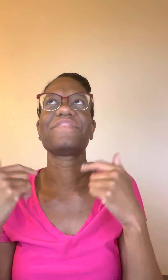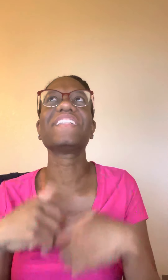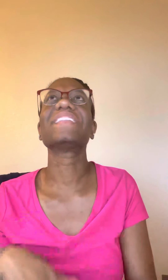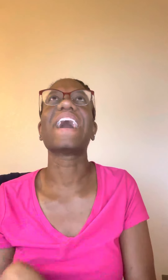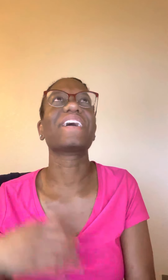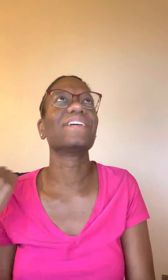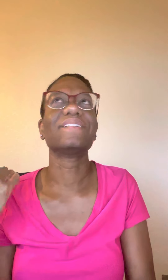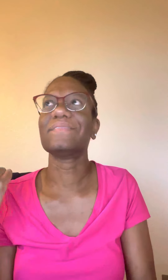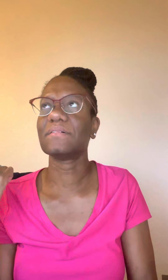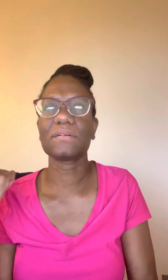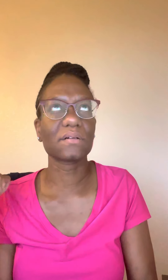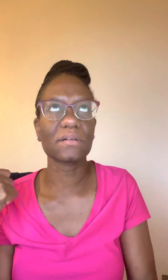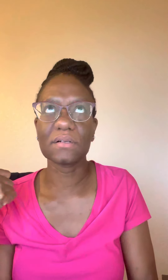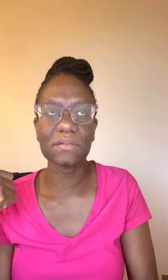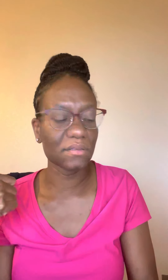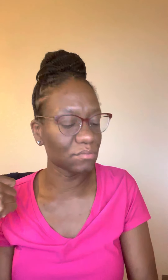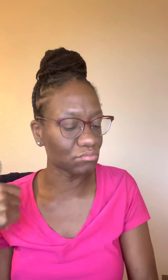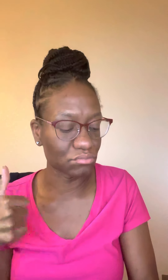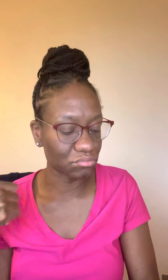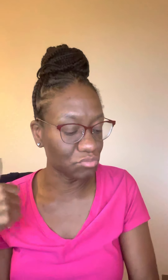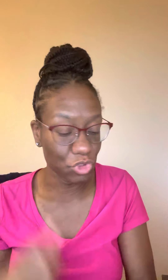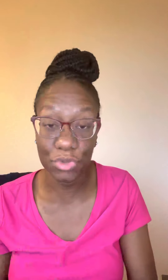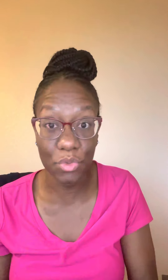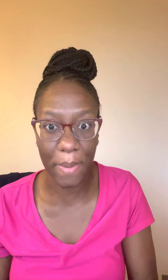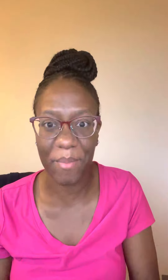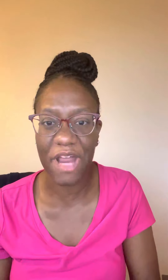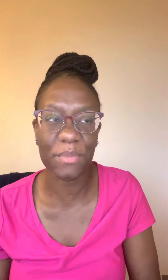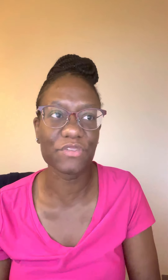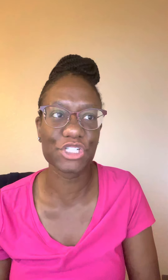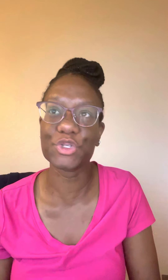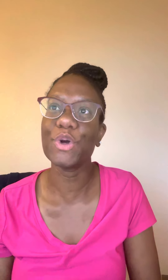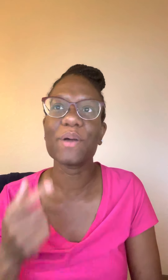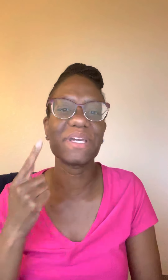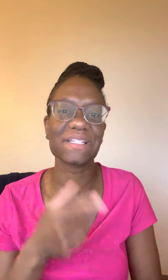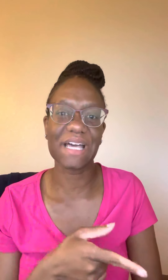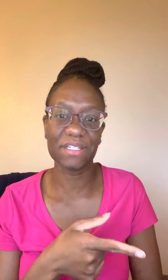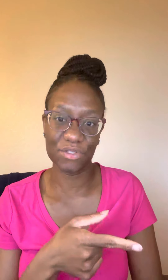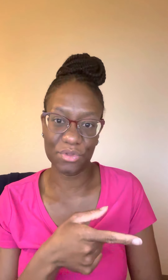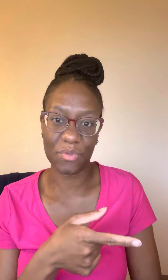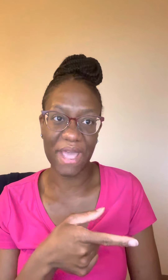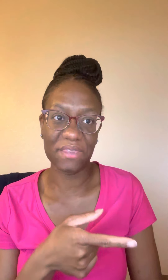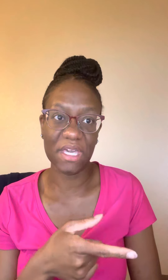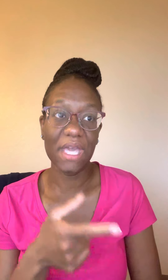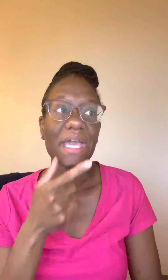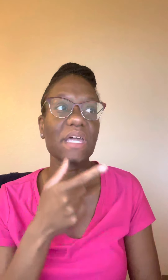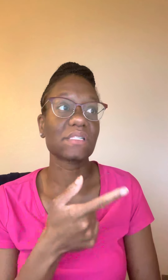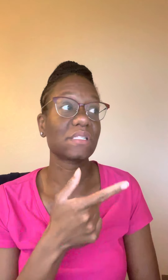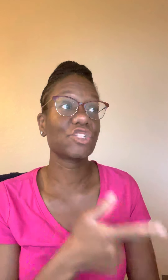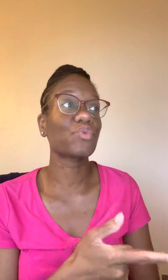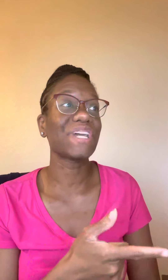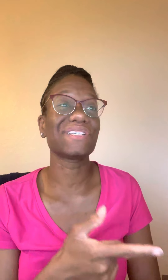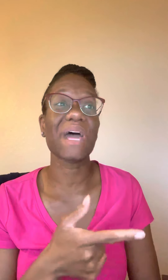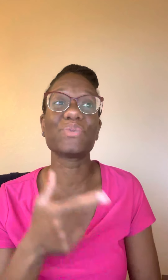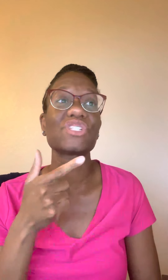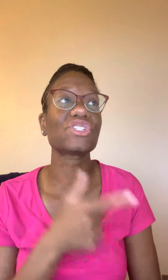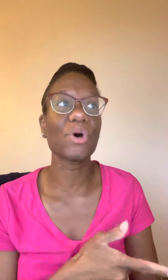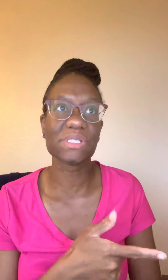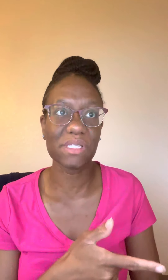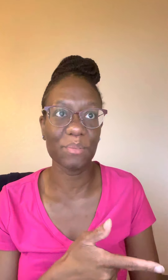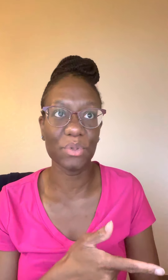feeling like doodoo on the bottom of a shoe because I didn't do the right thing in a situation that was so simple